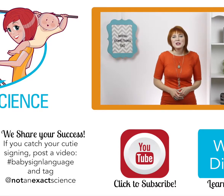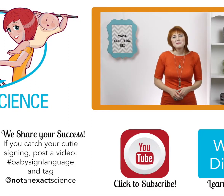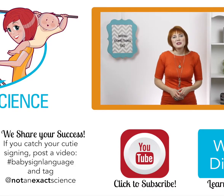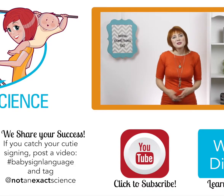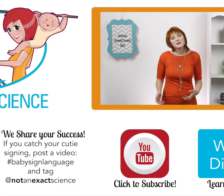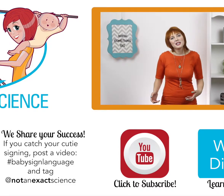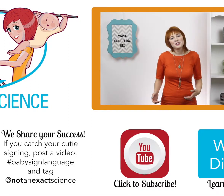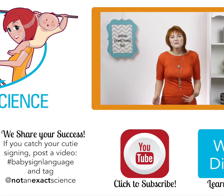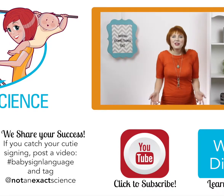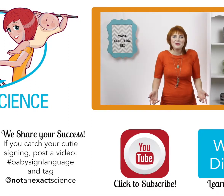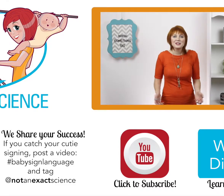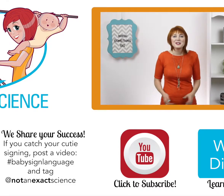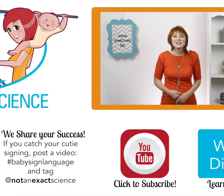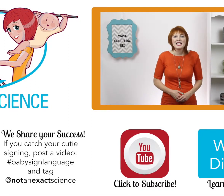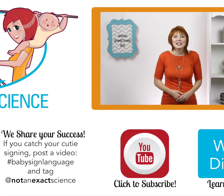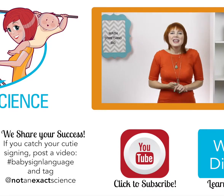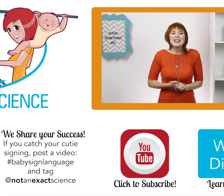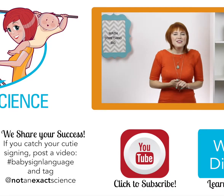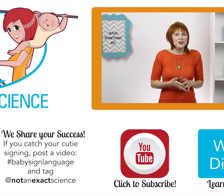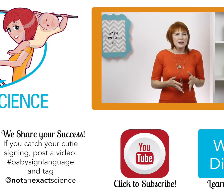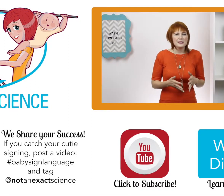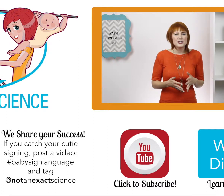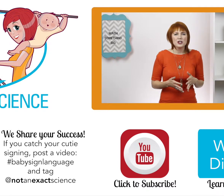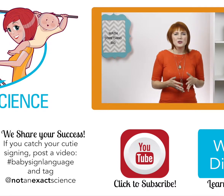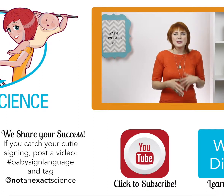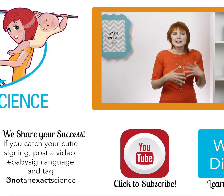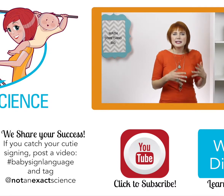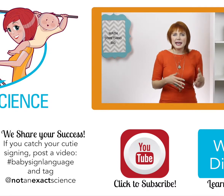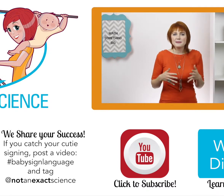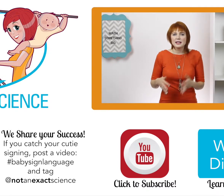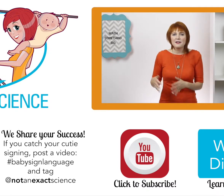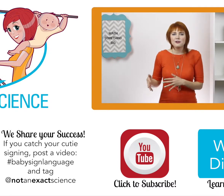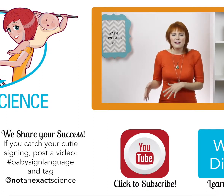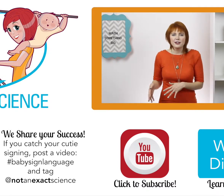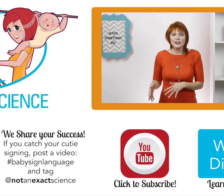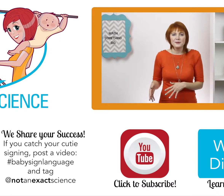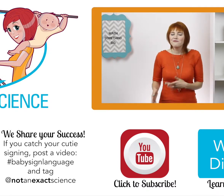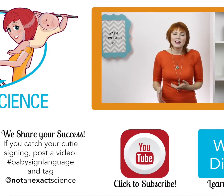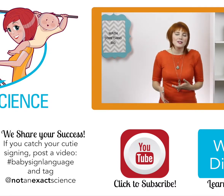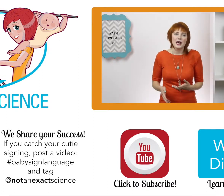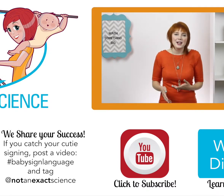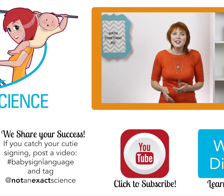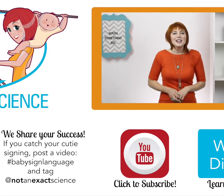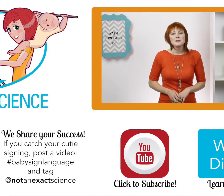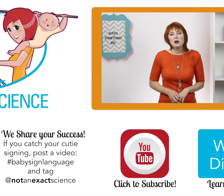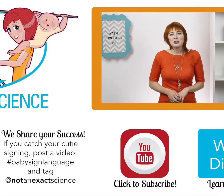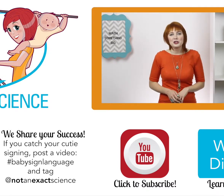start to make the association and then start signing. If your baby starts doing the same sign for everything, that's okay. It's part of the learning